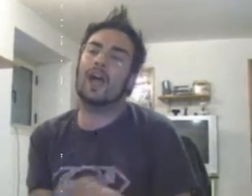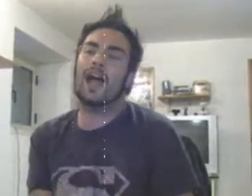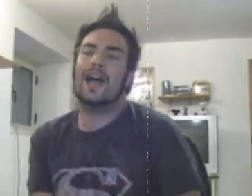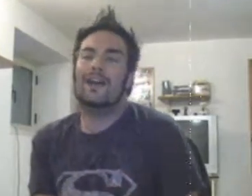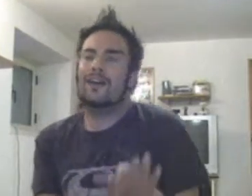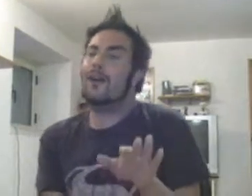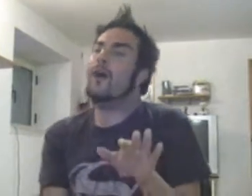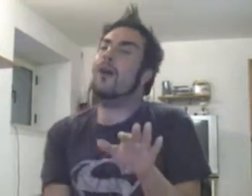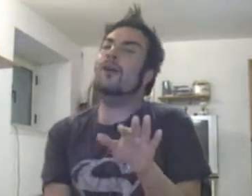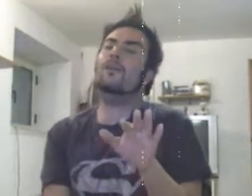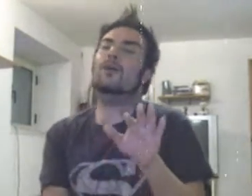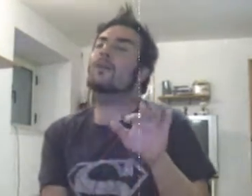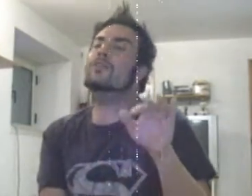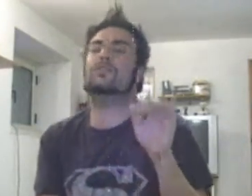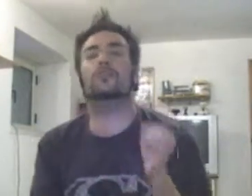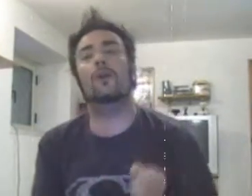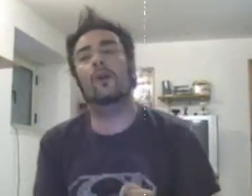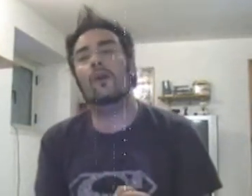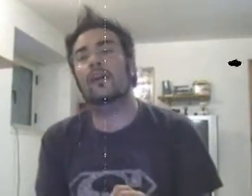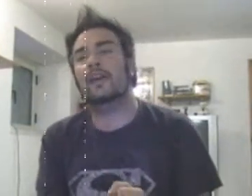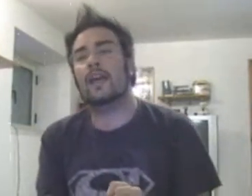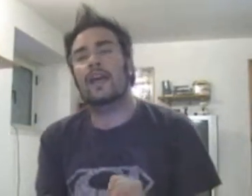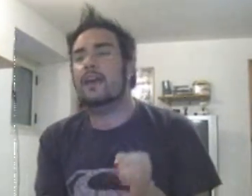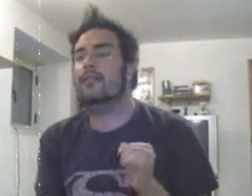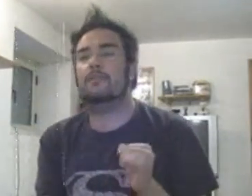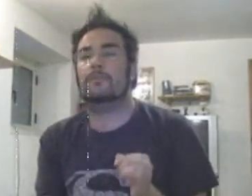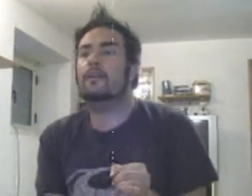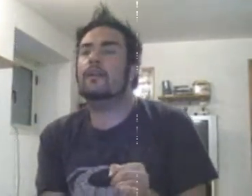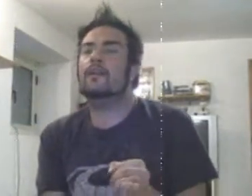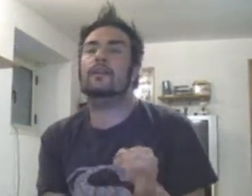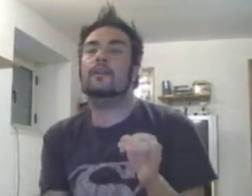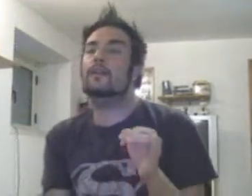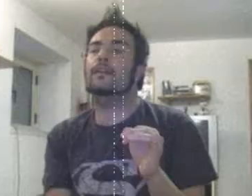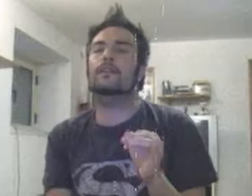All the joy and the pain